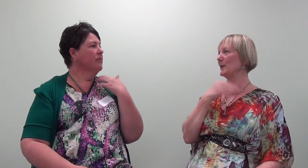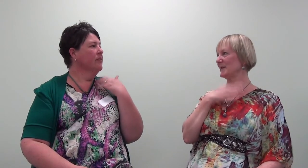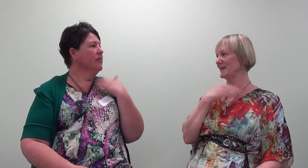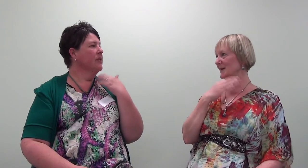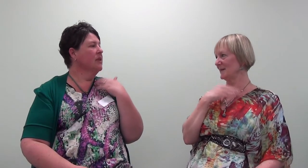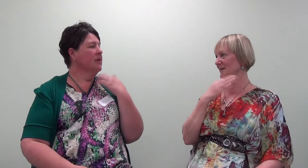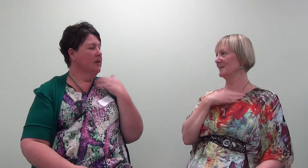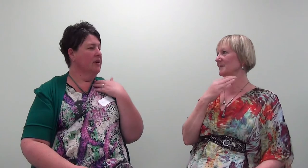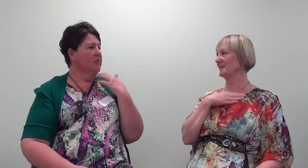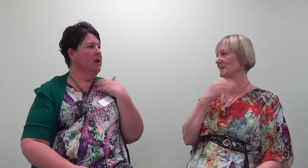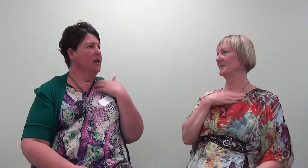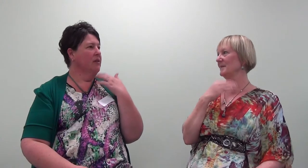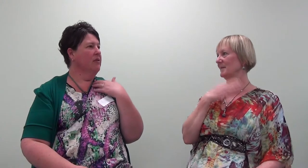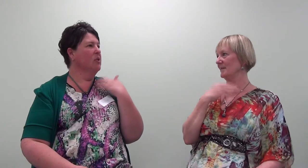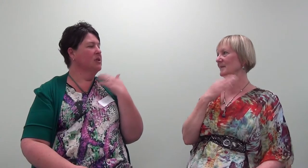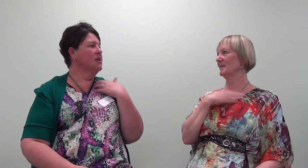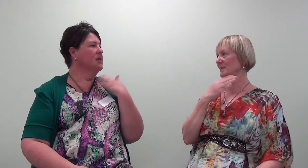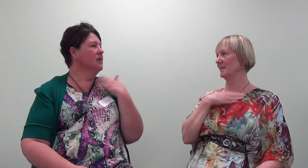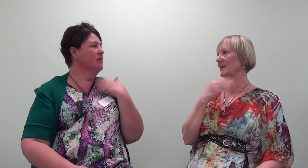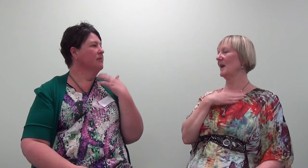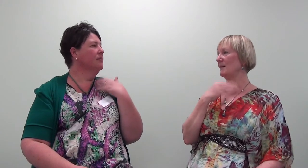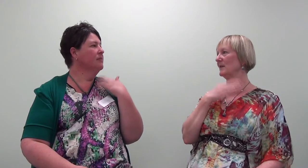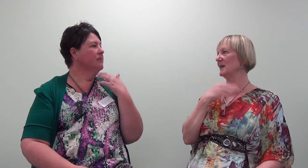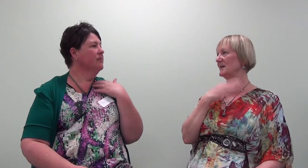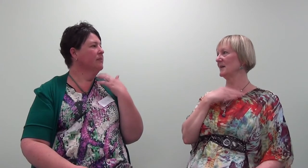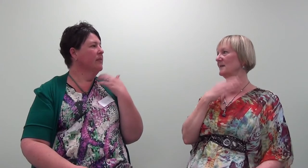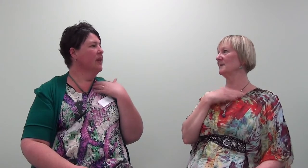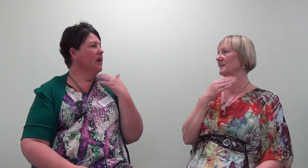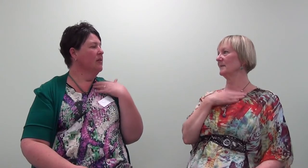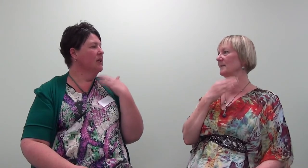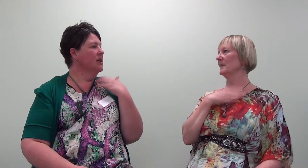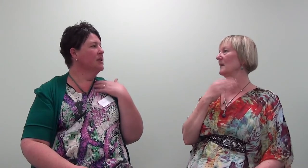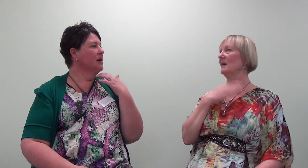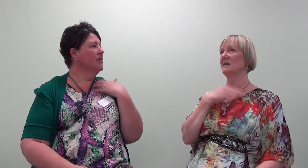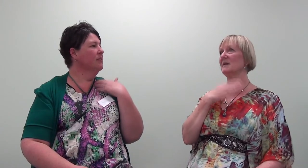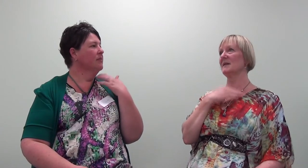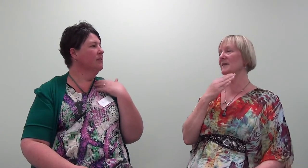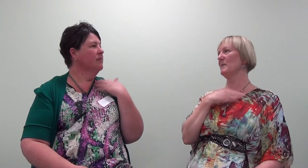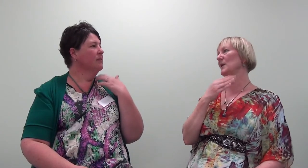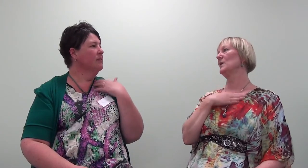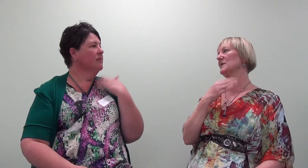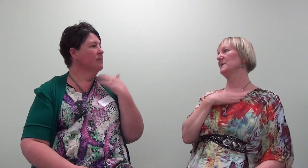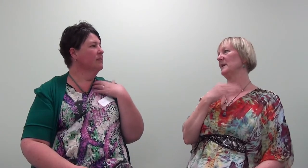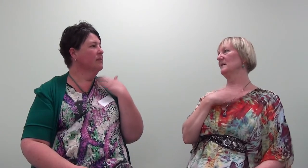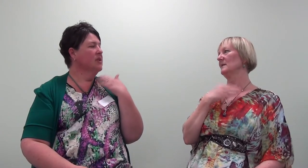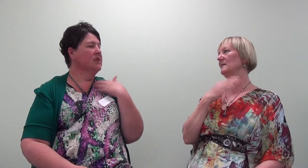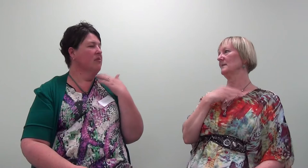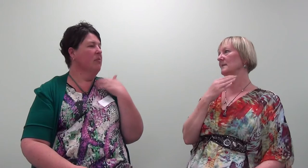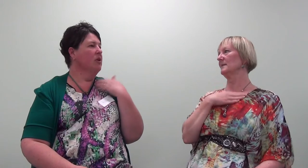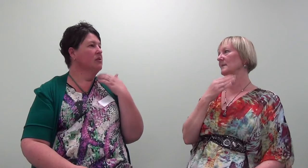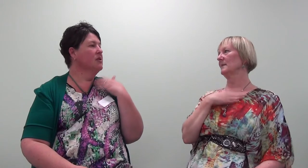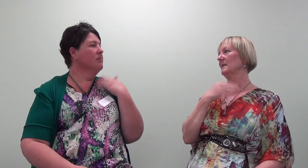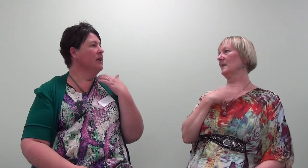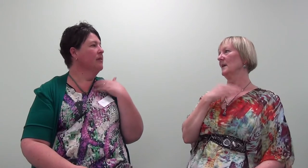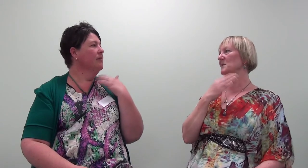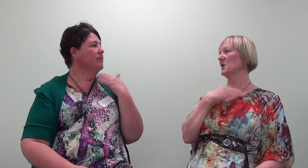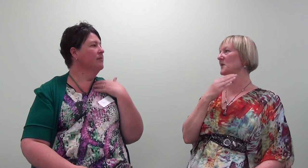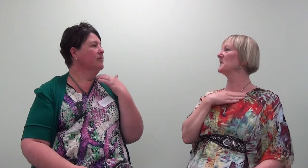processing it. And releasing it. It doesn't even belong to me. I'm to